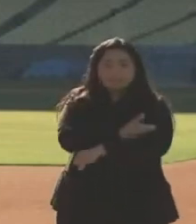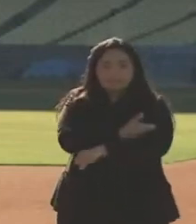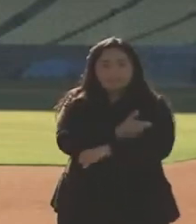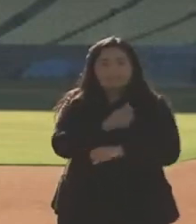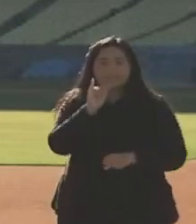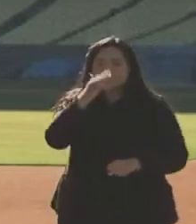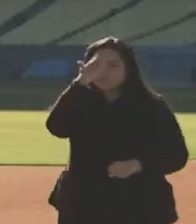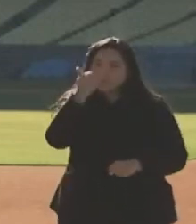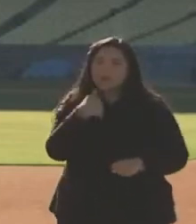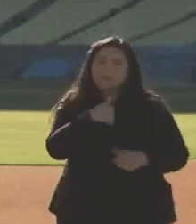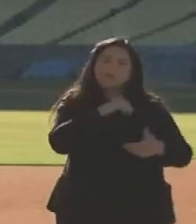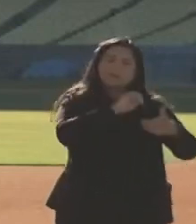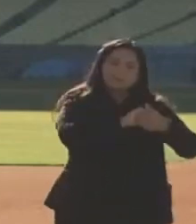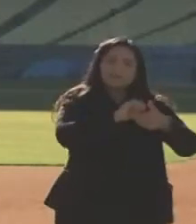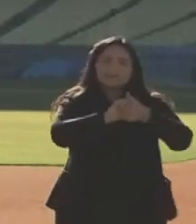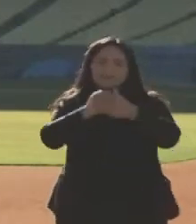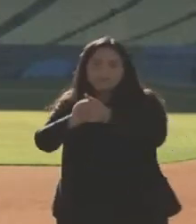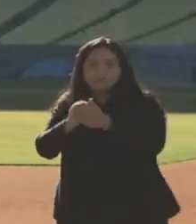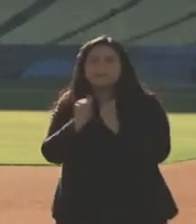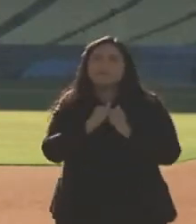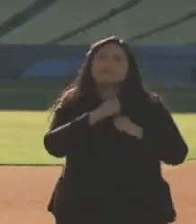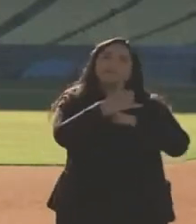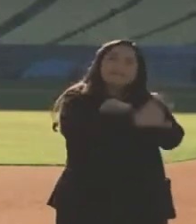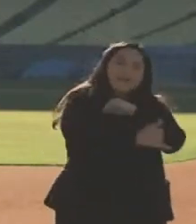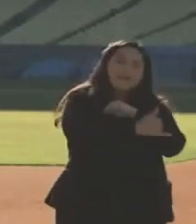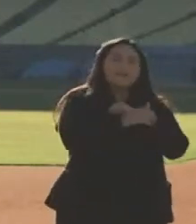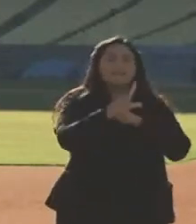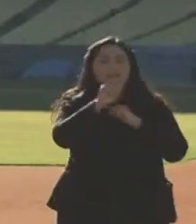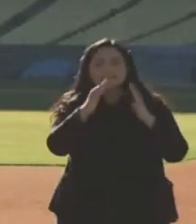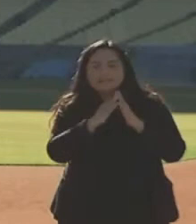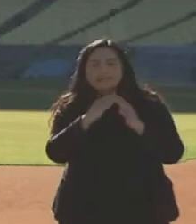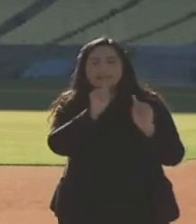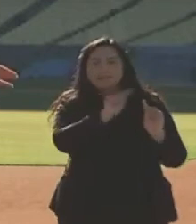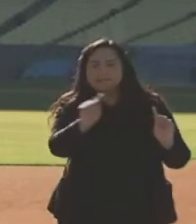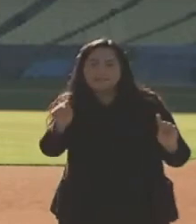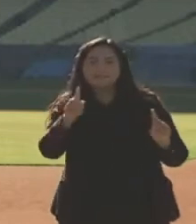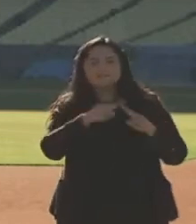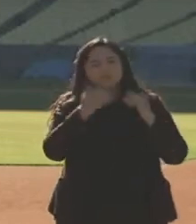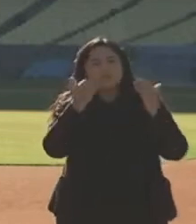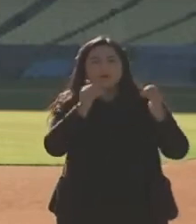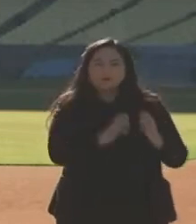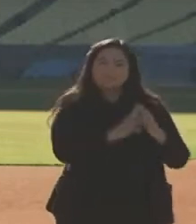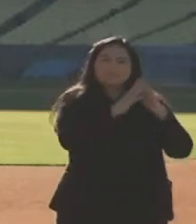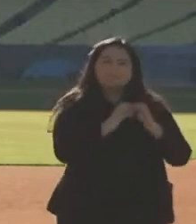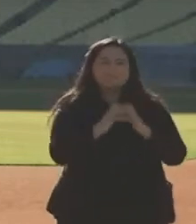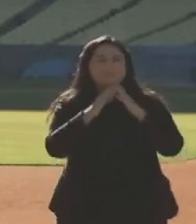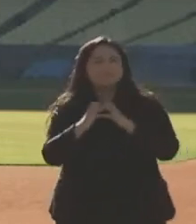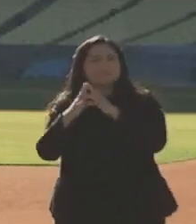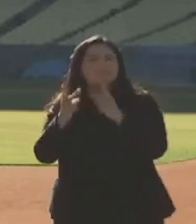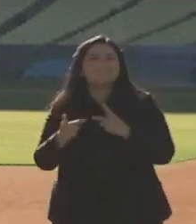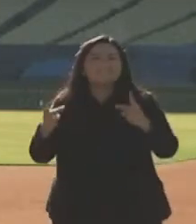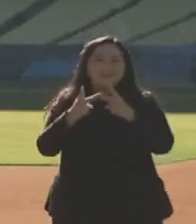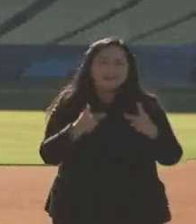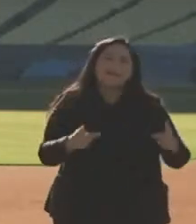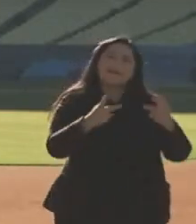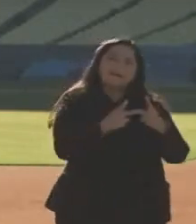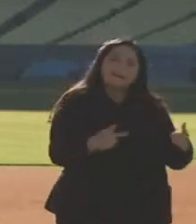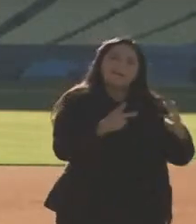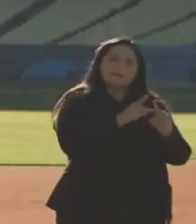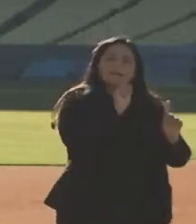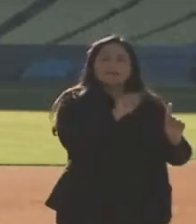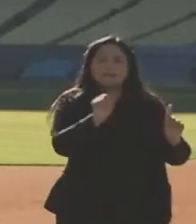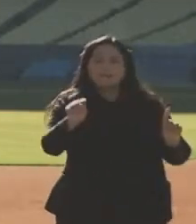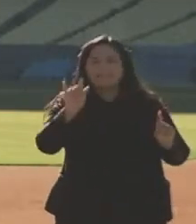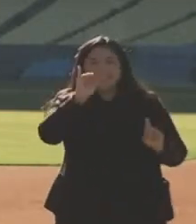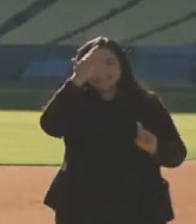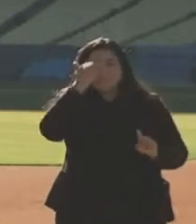including L.A., city and county, to get this site up and operational. It's why we announced the work that's being